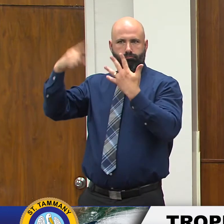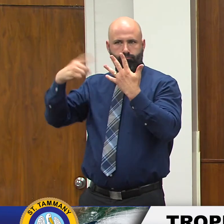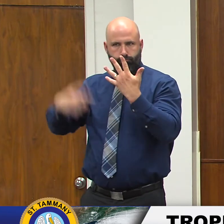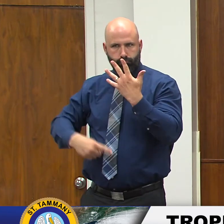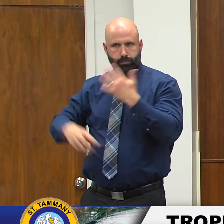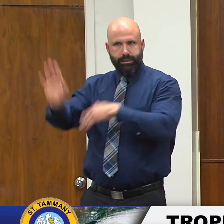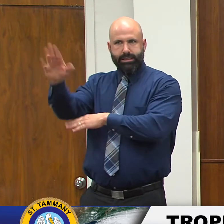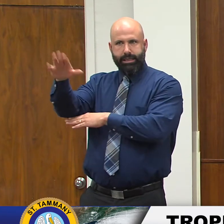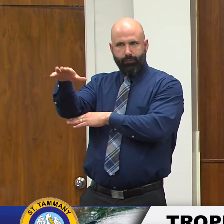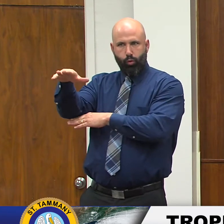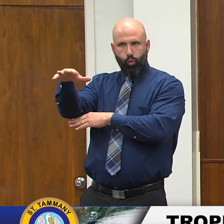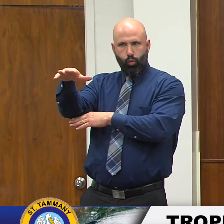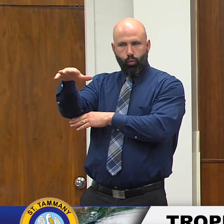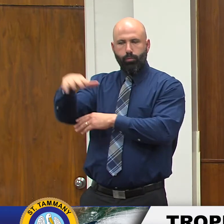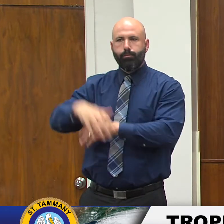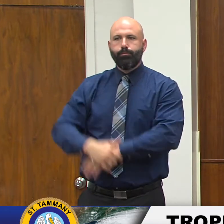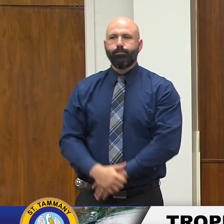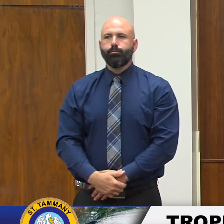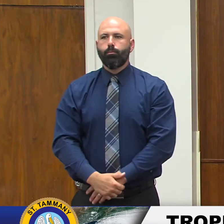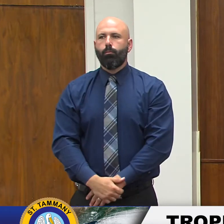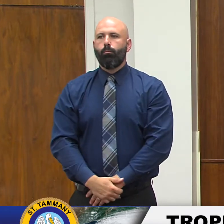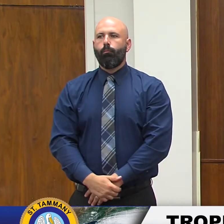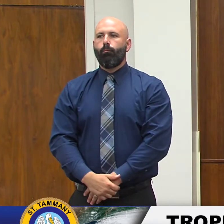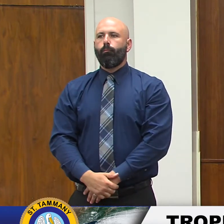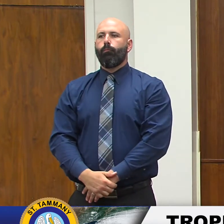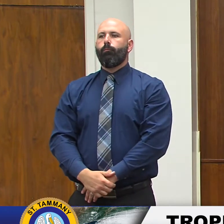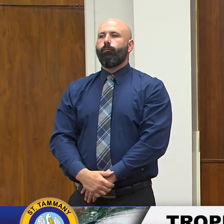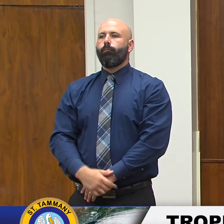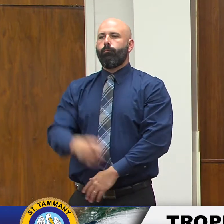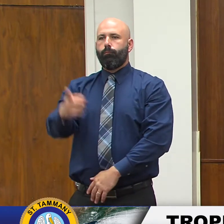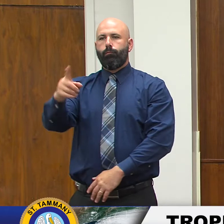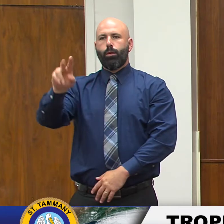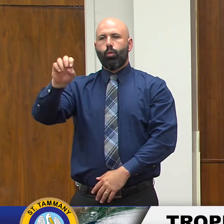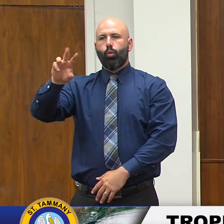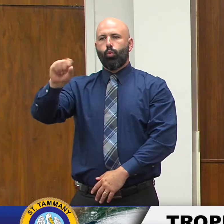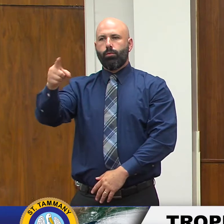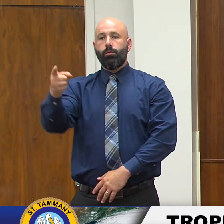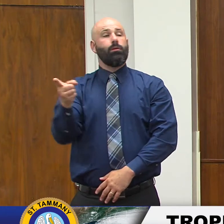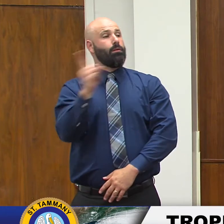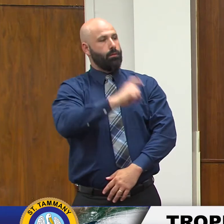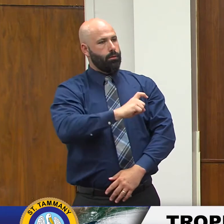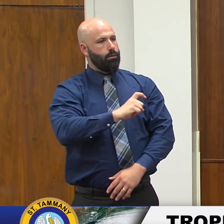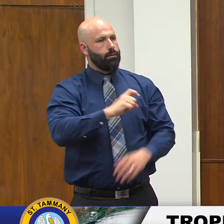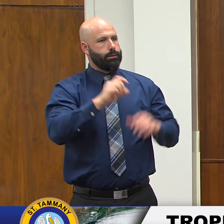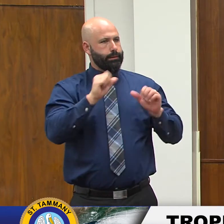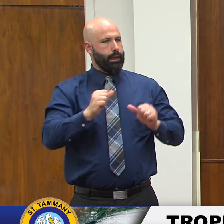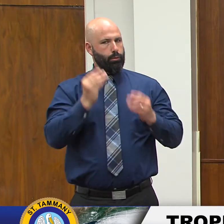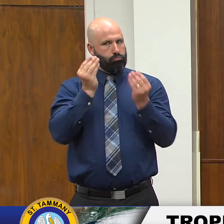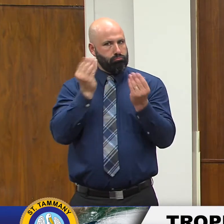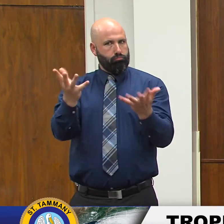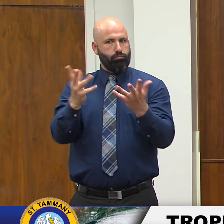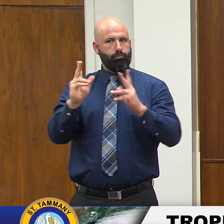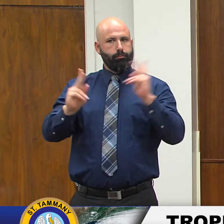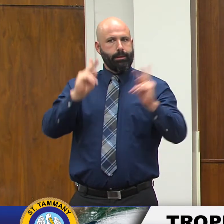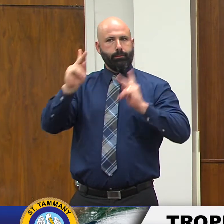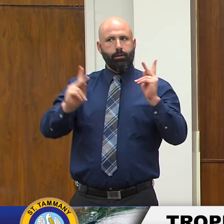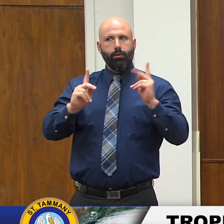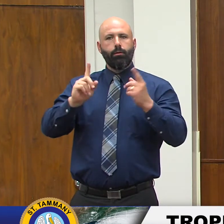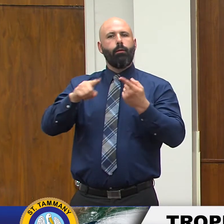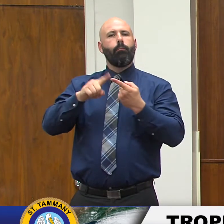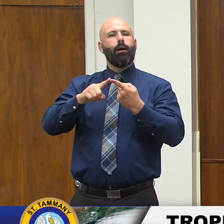this afternoon to make those provisions could you tell residents just like those areas that are being encouraged to